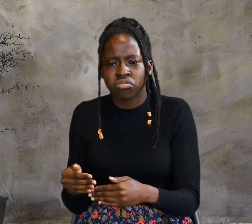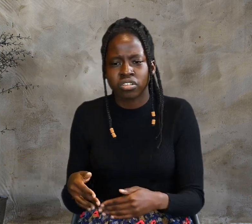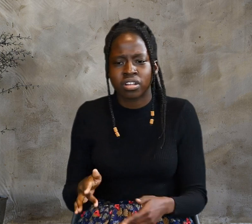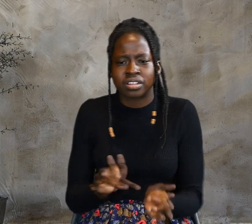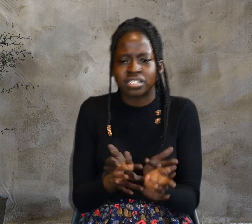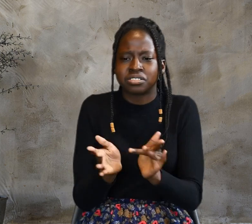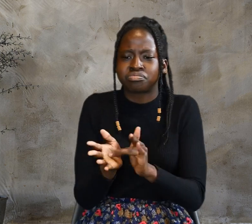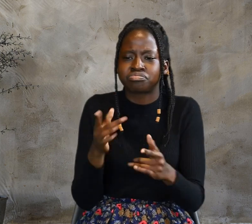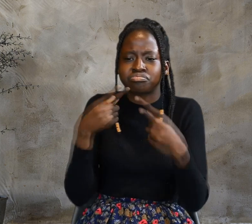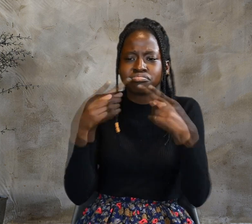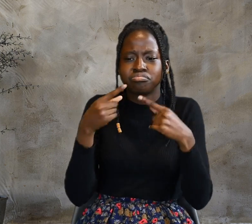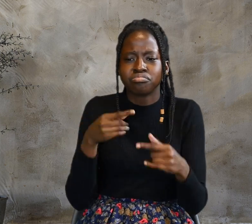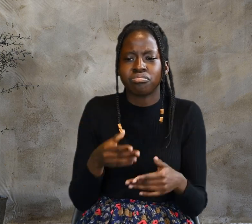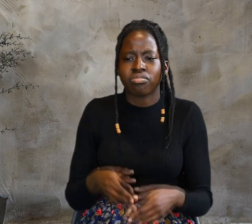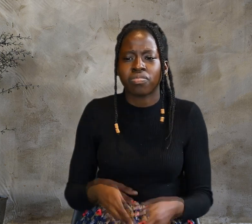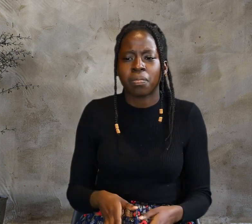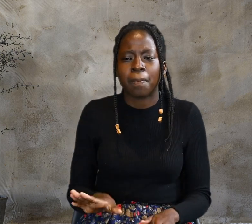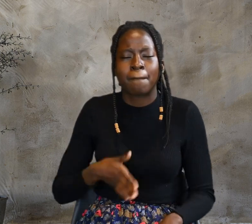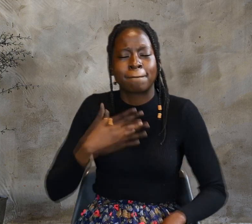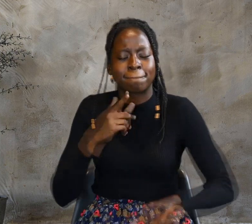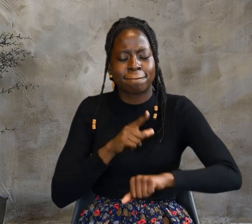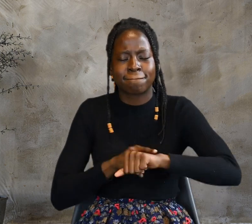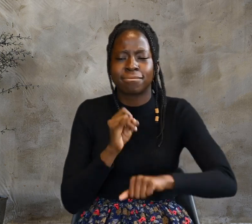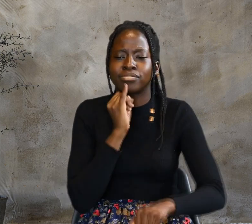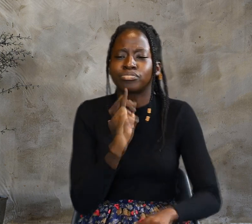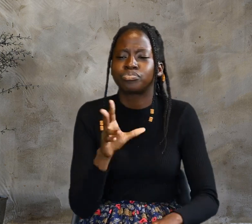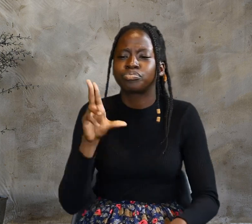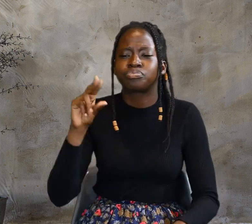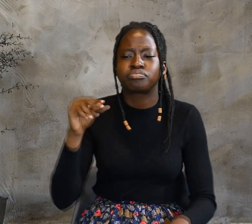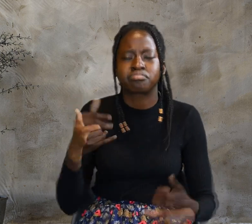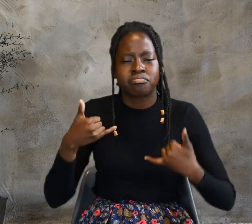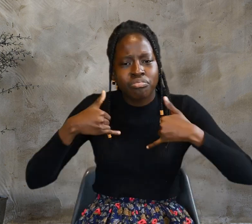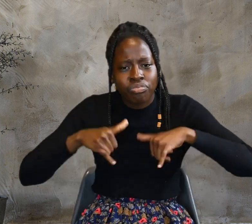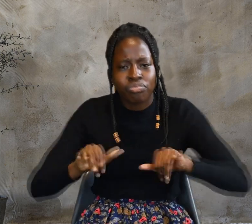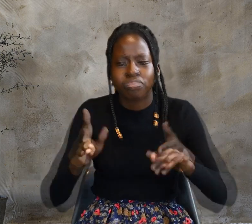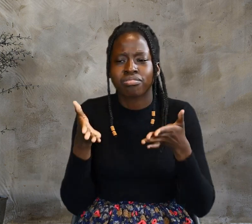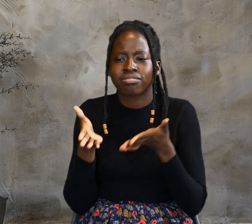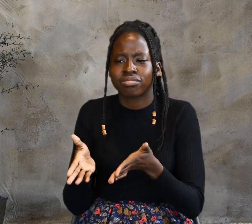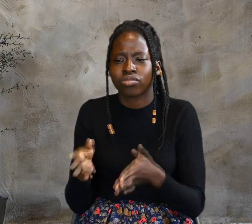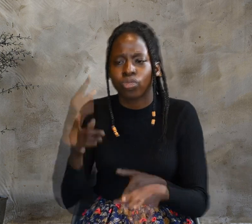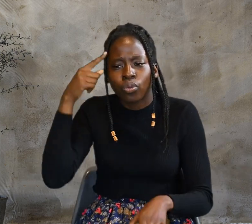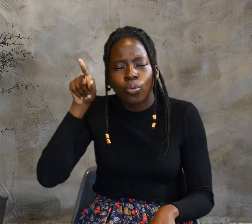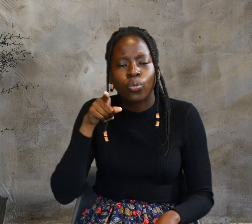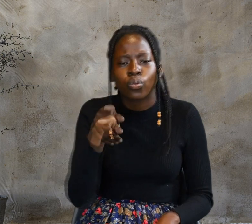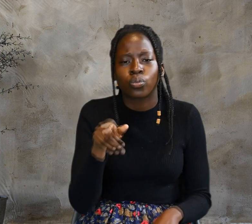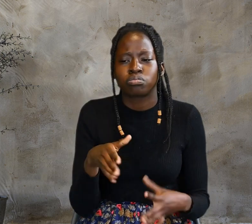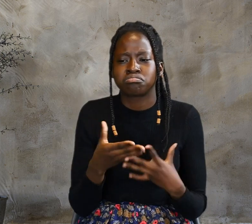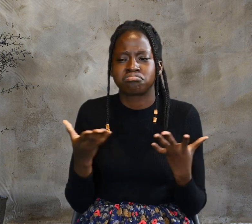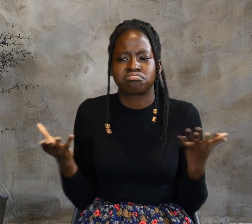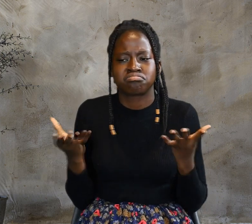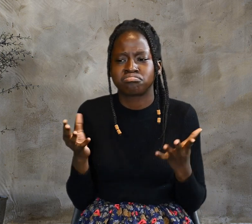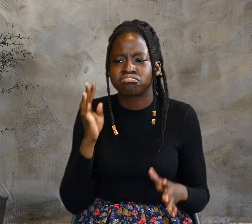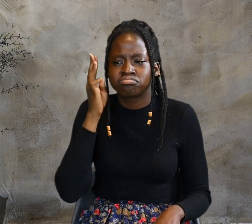Jesus told them, My time is not yet here, for you any time will do.